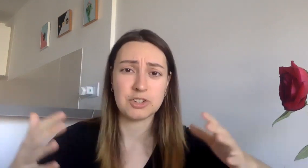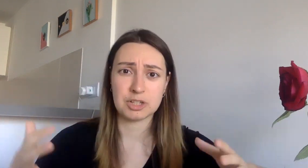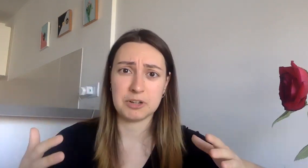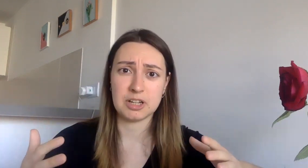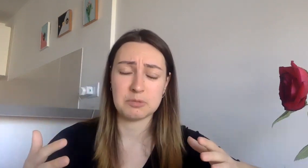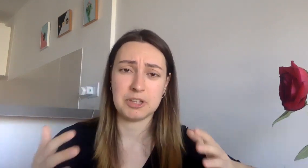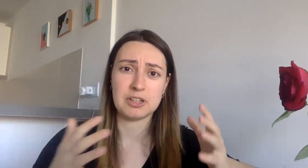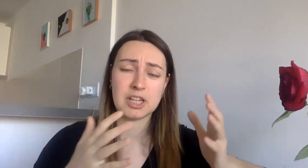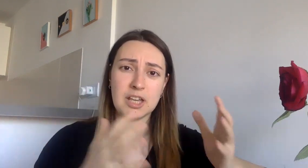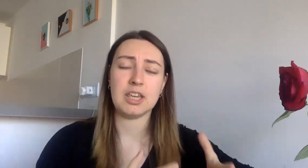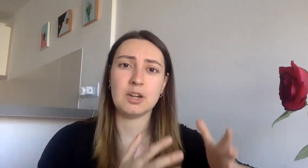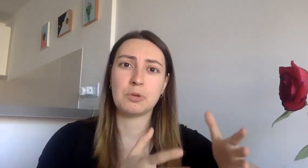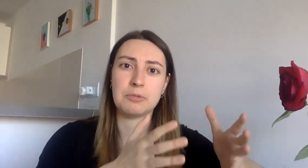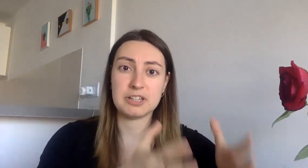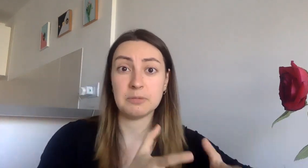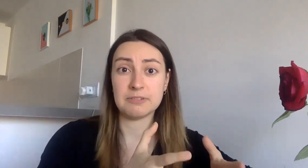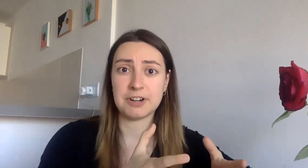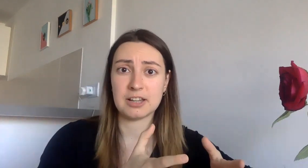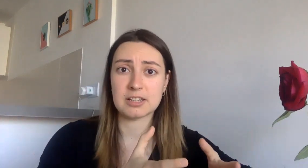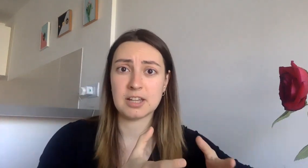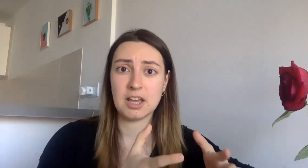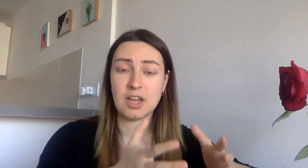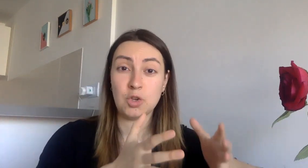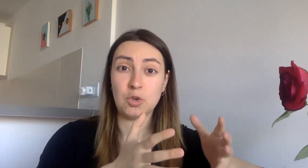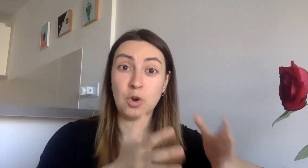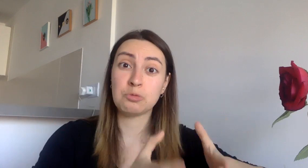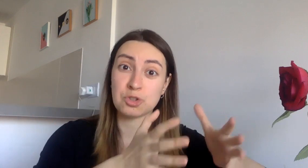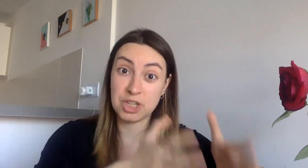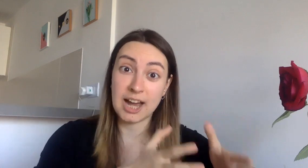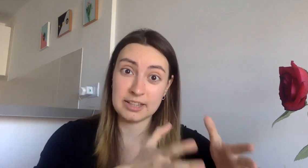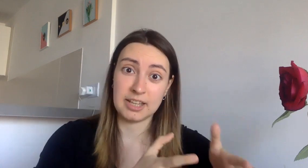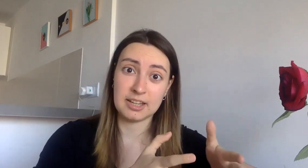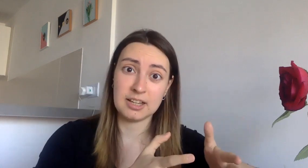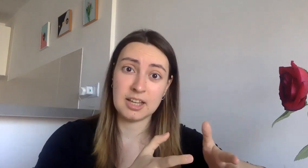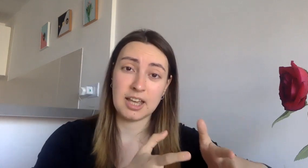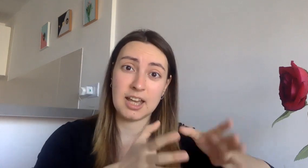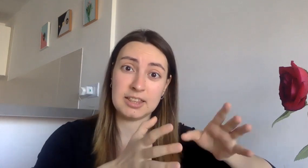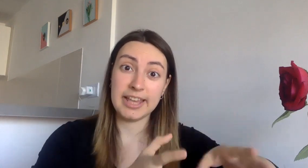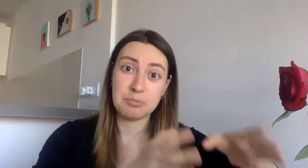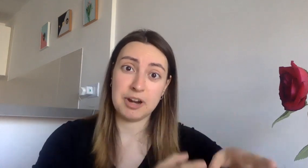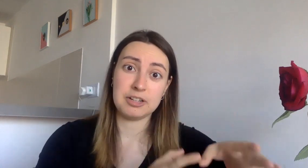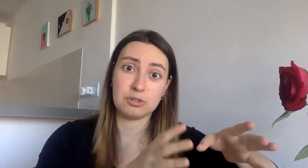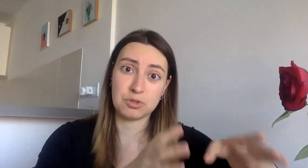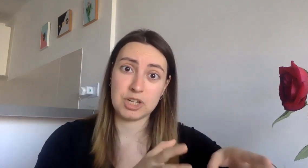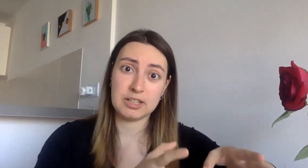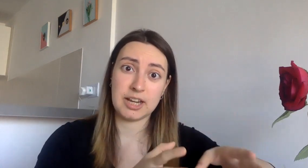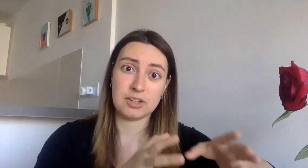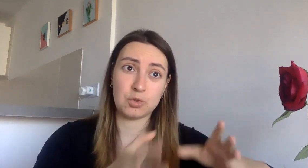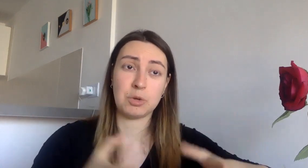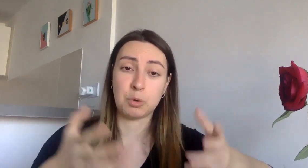an experience because here were my servant friends who almost died there and their parents almost died there so they were